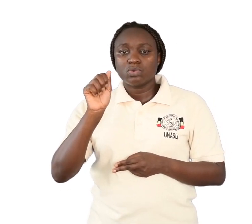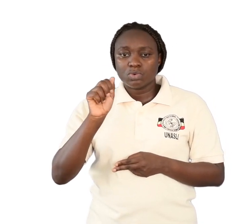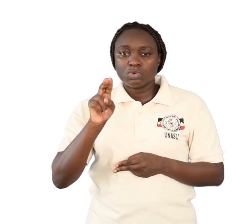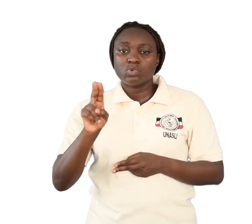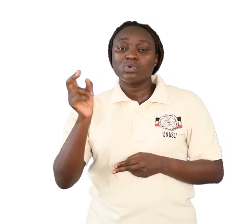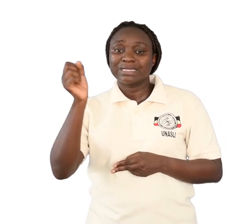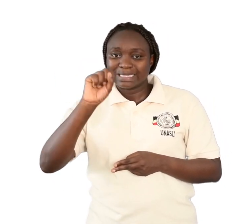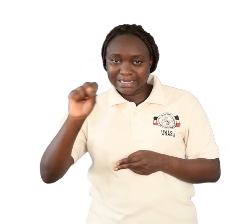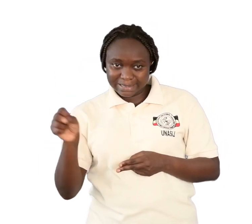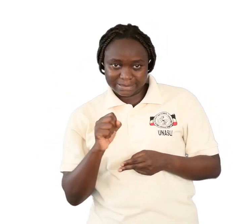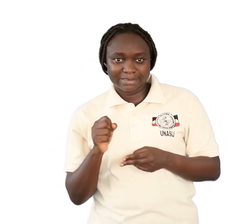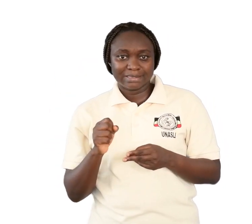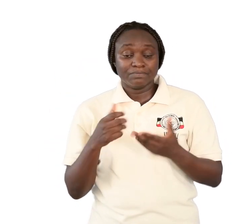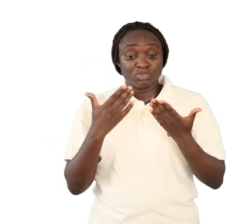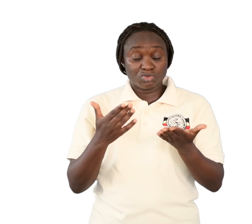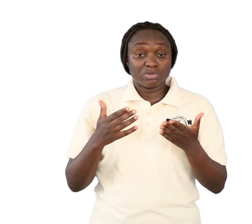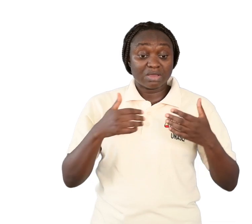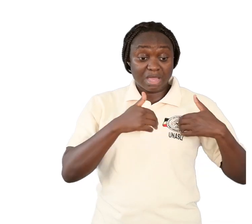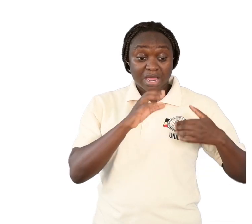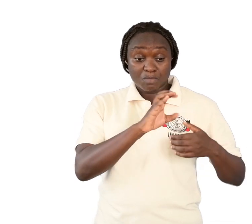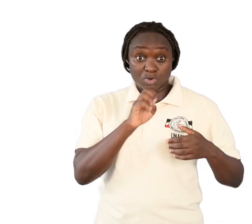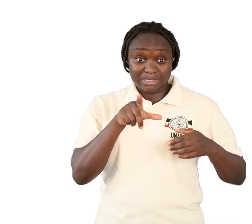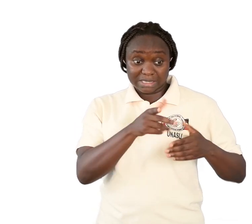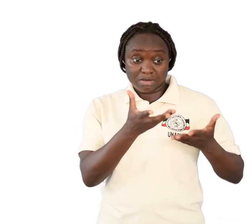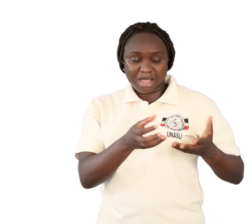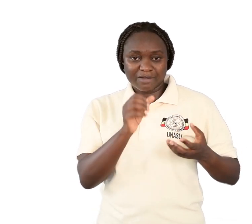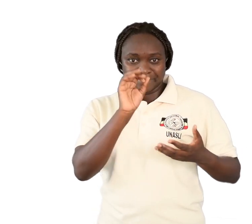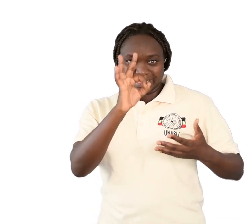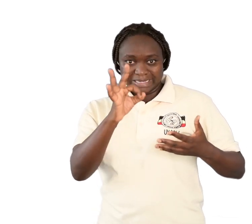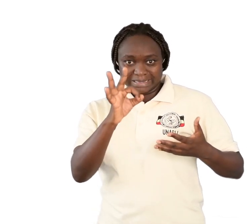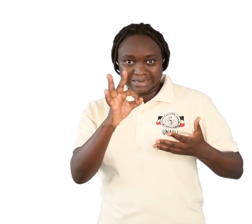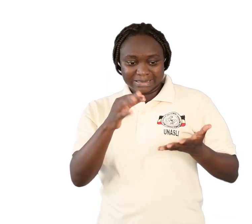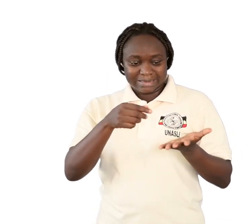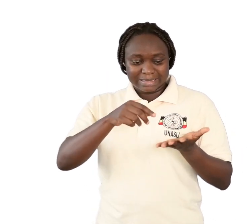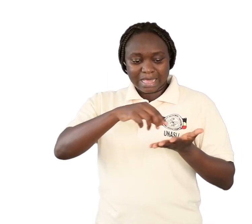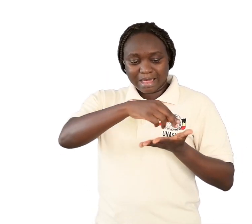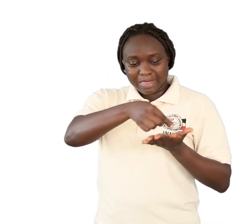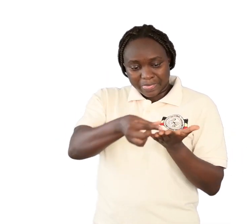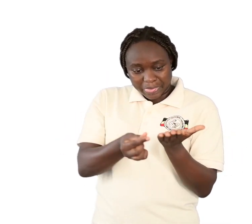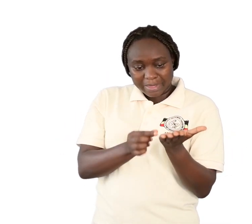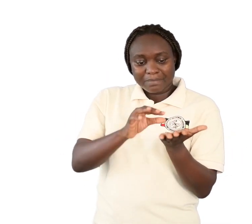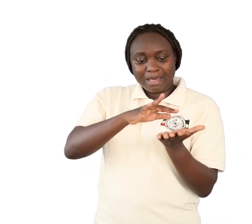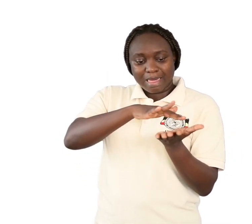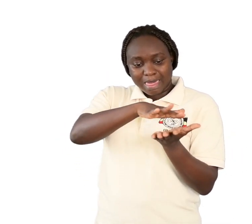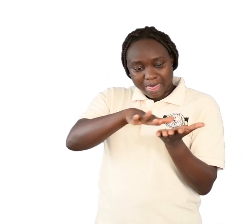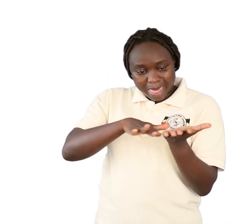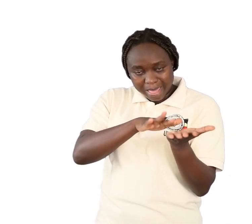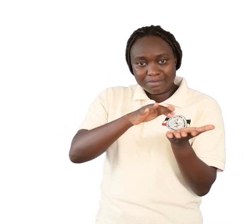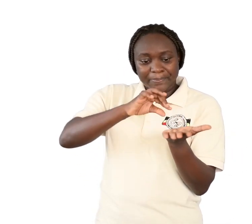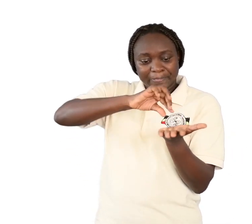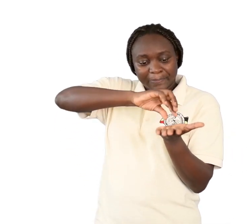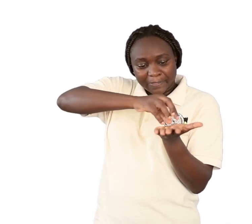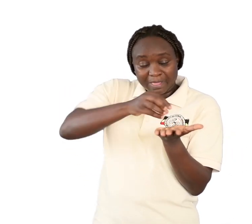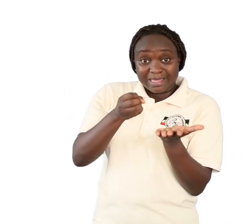cell has three main parts. Could you repeat them? Part one